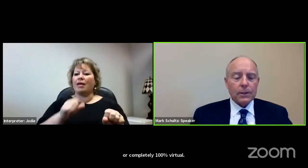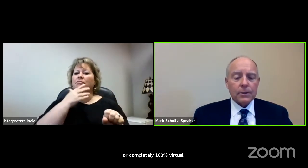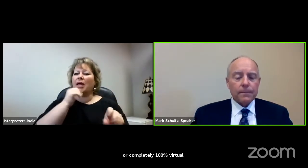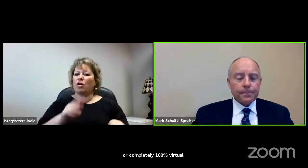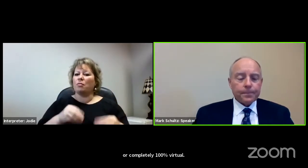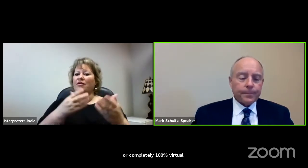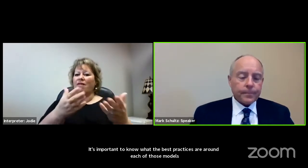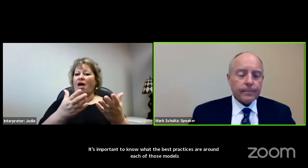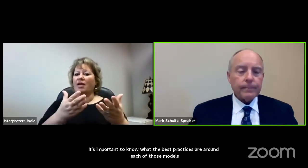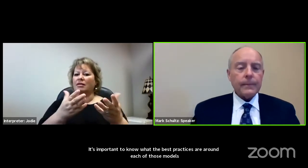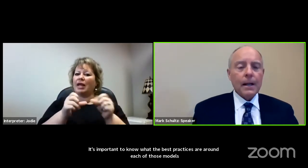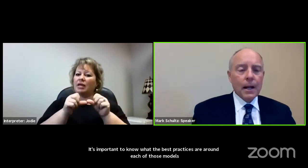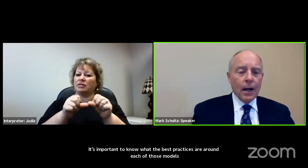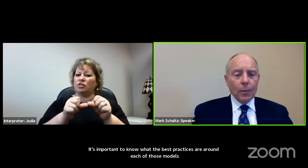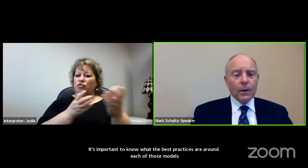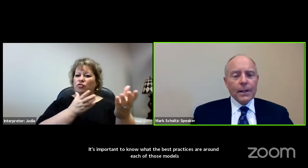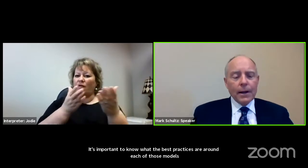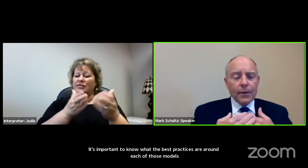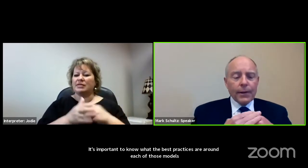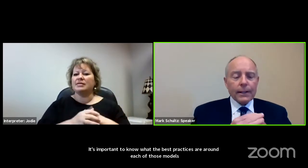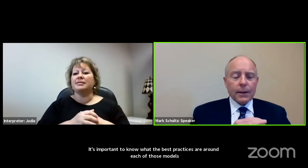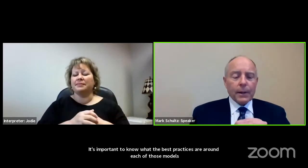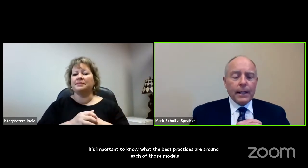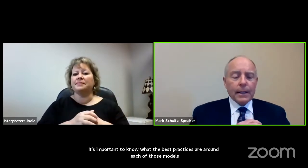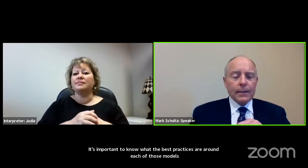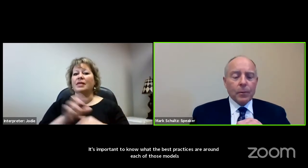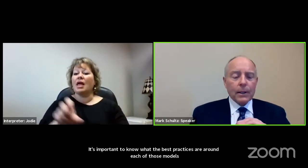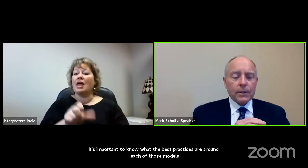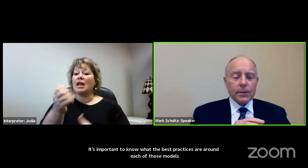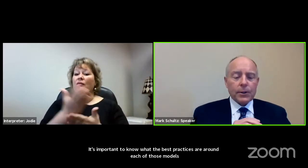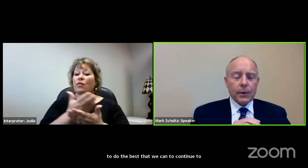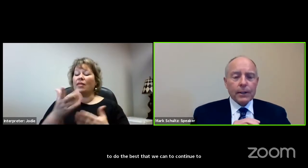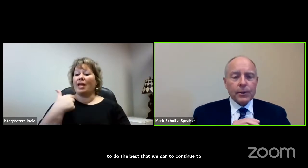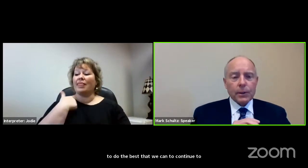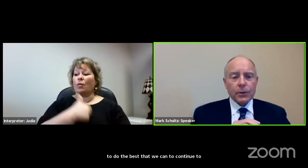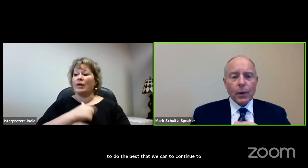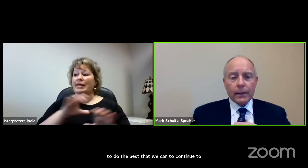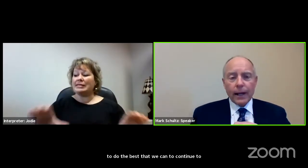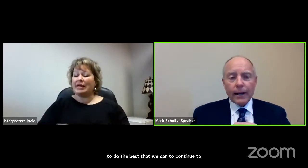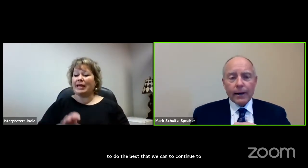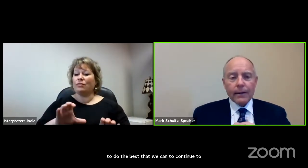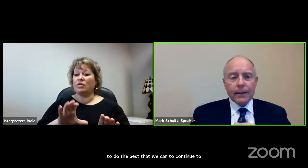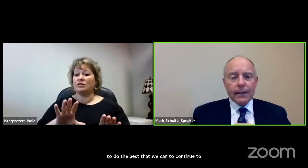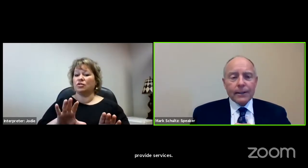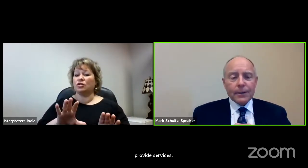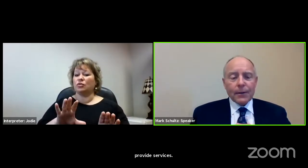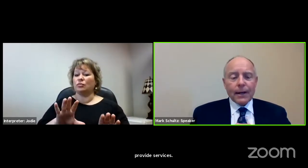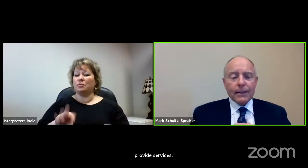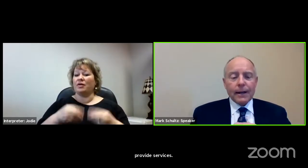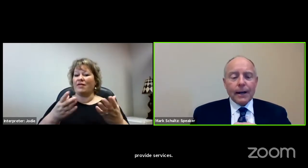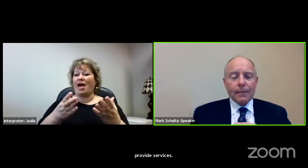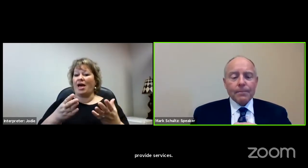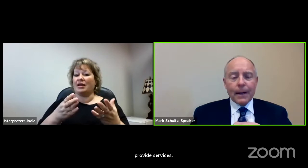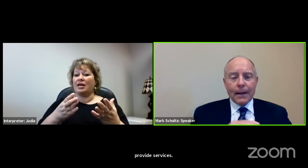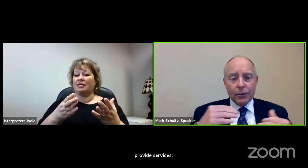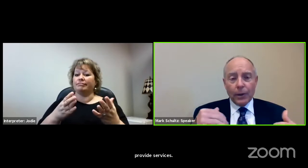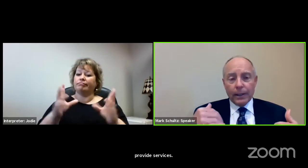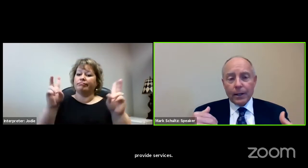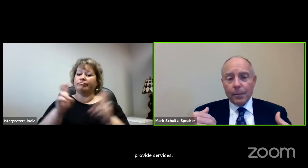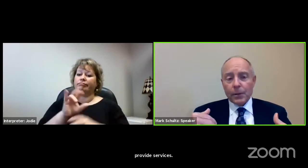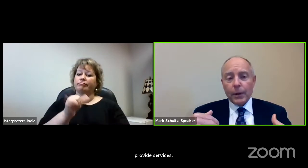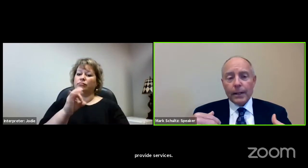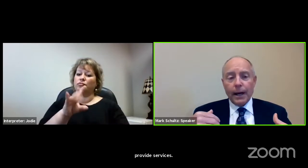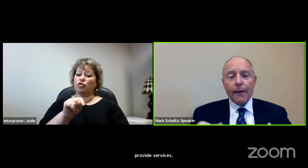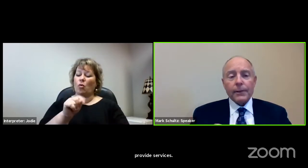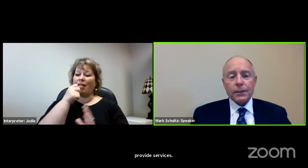provide services. One of the other things that we did was to issue a joint letter, so that a